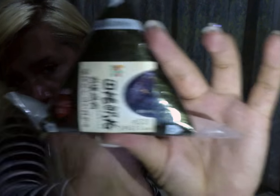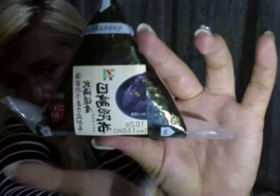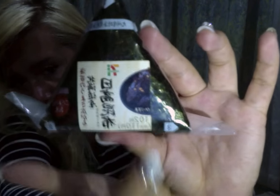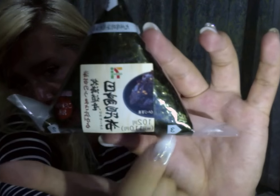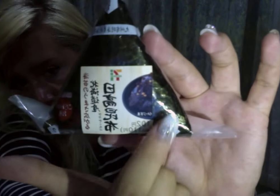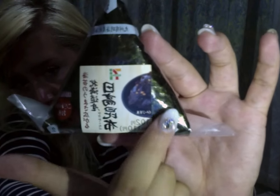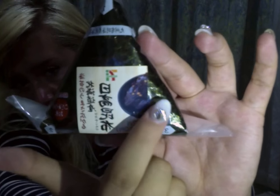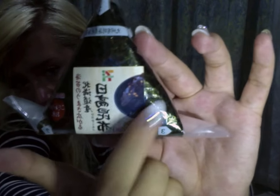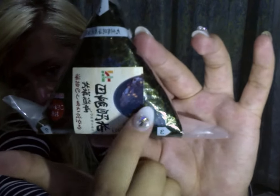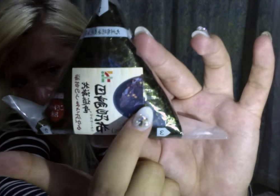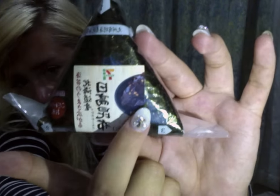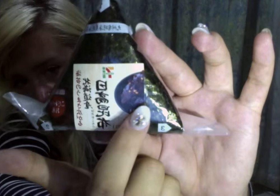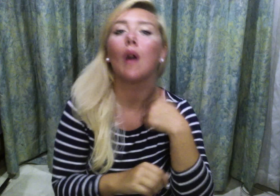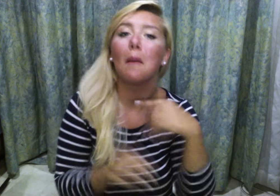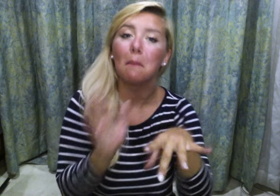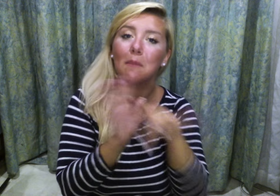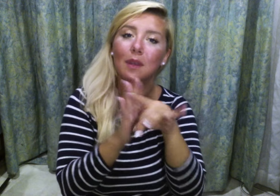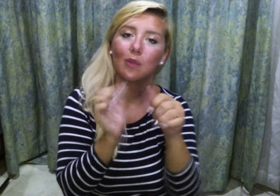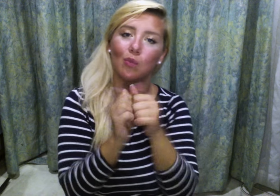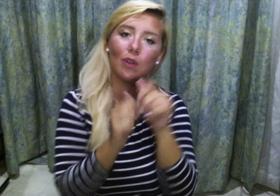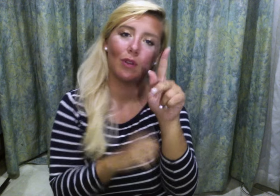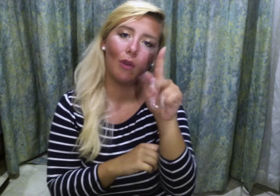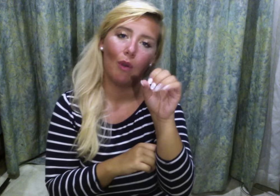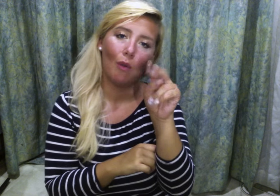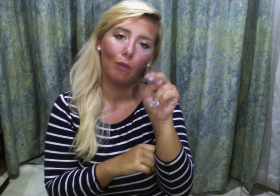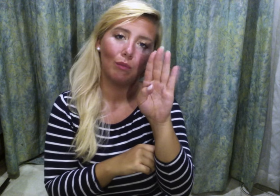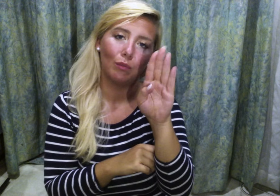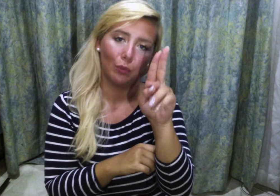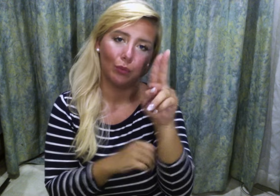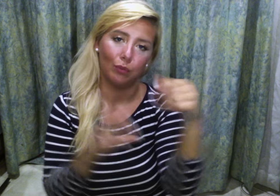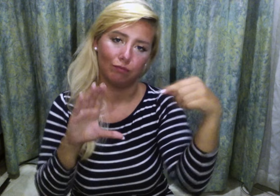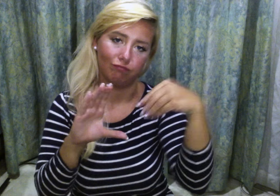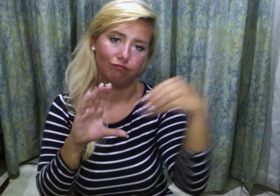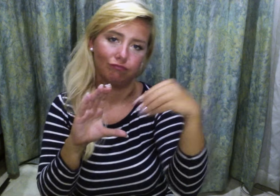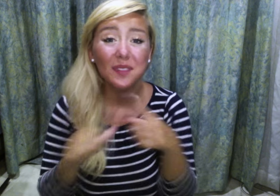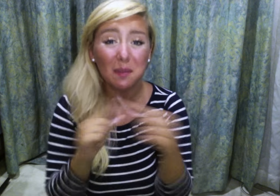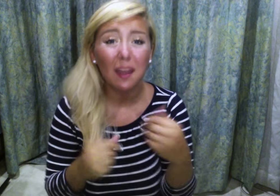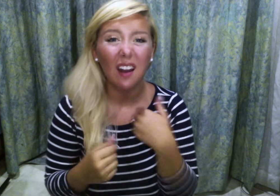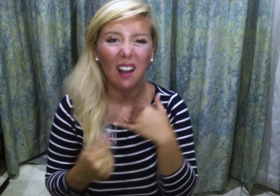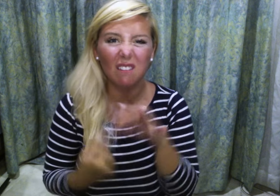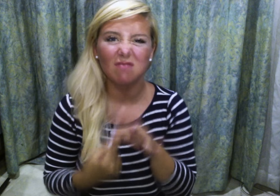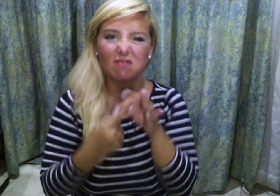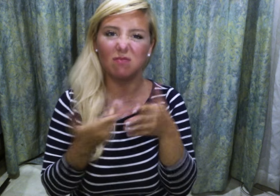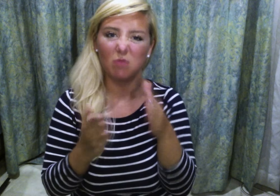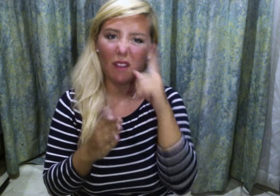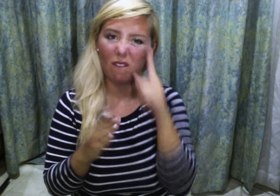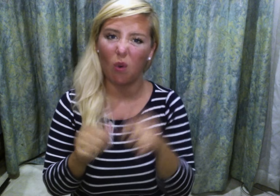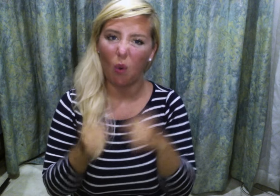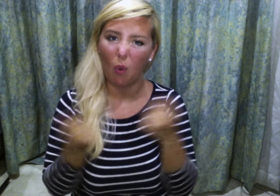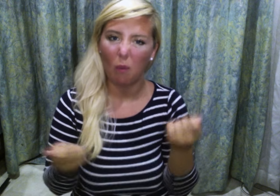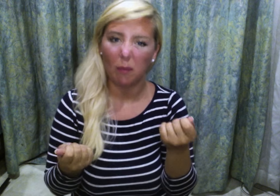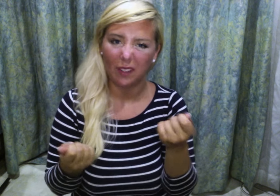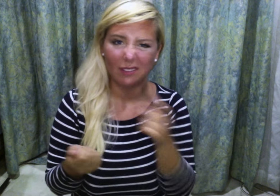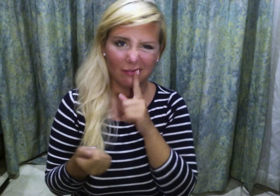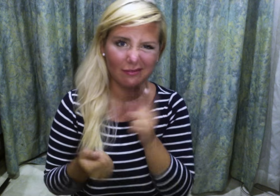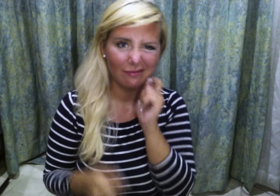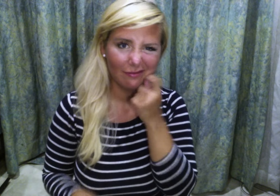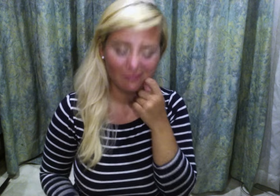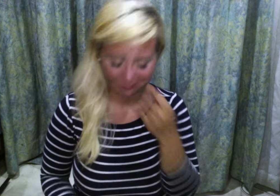And this is the kind that I bought. I picked the one with kombu inside. And Onigiri has